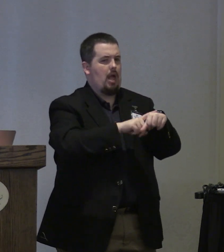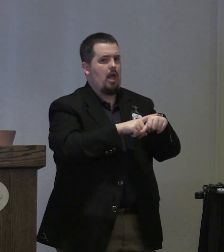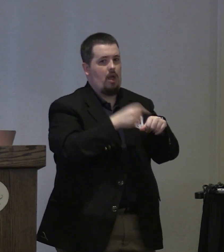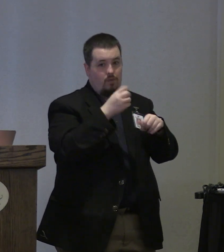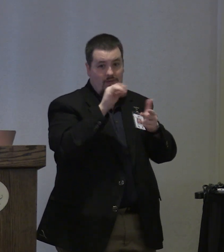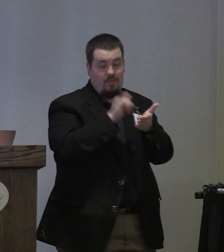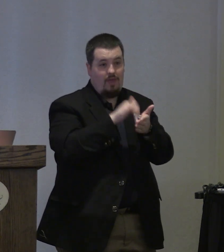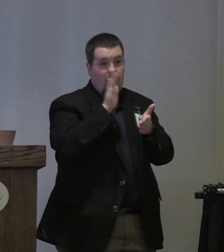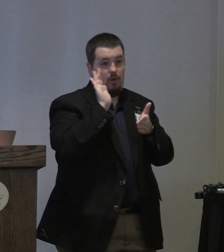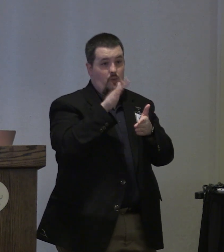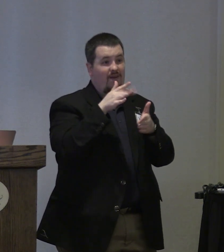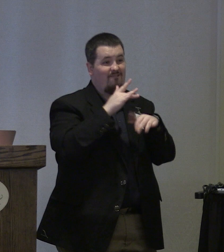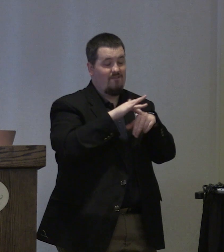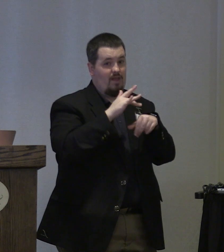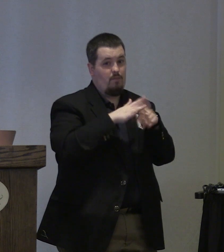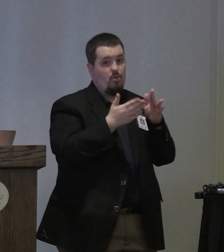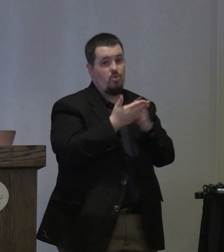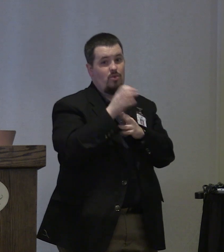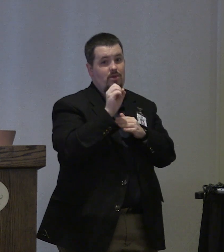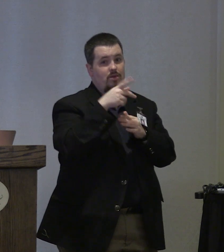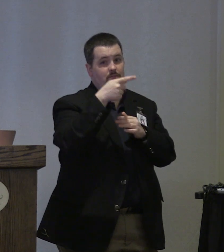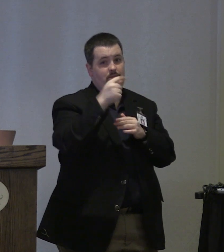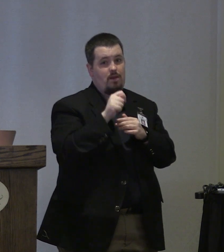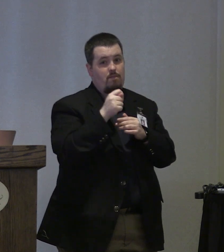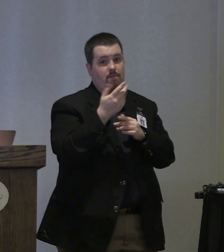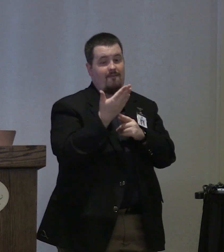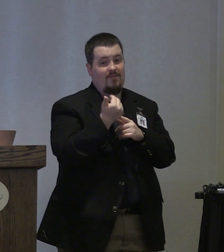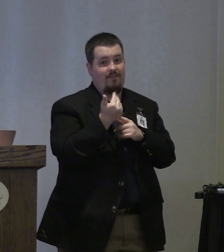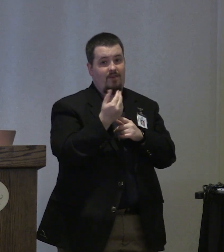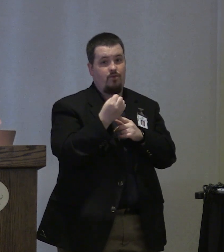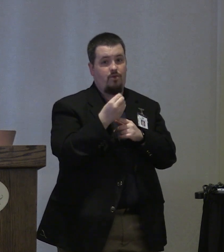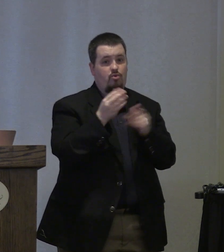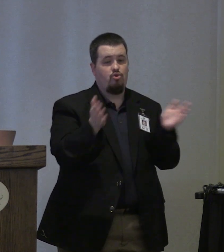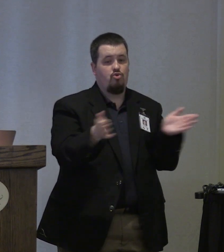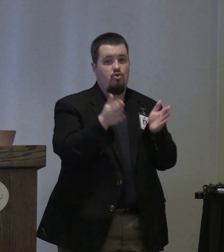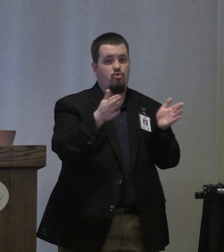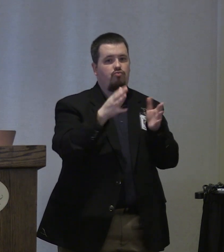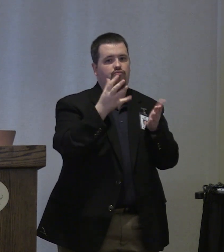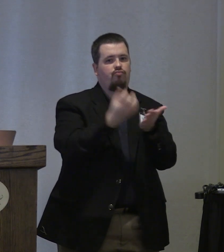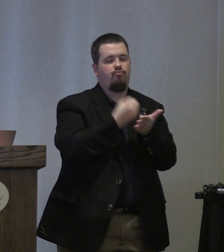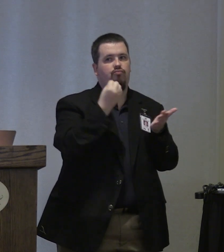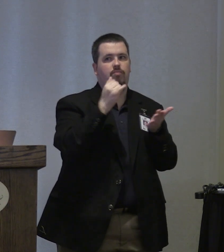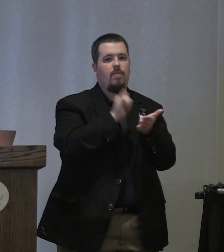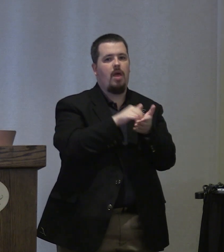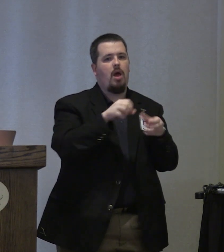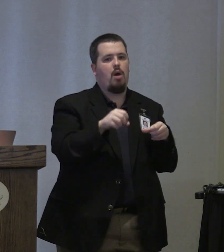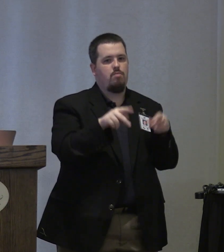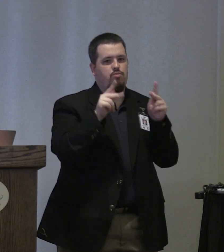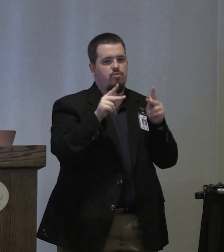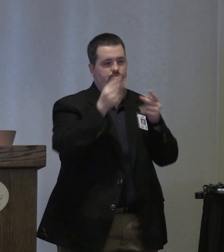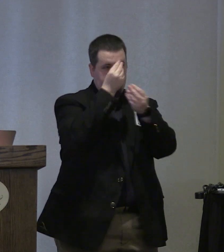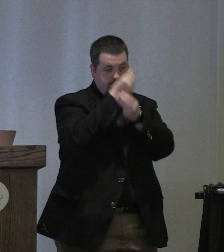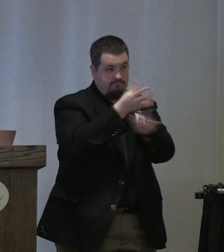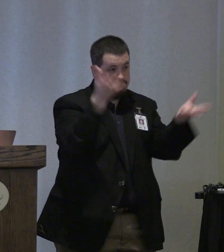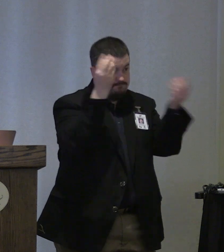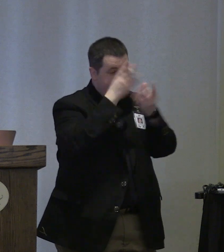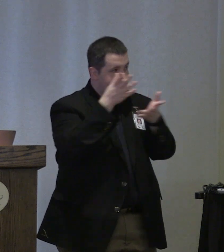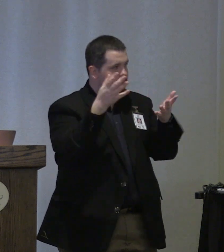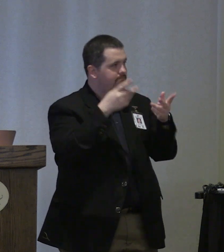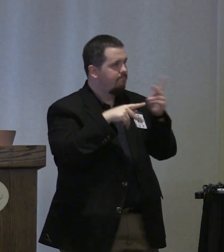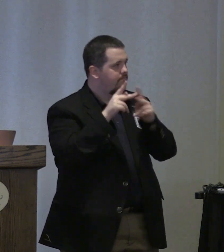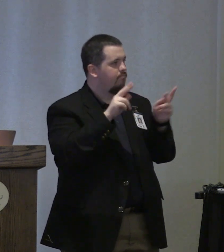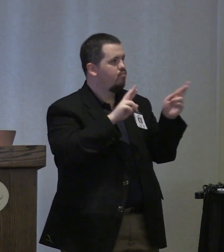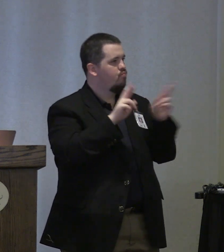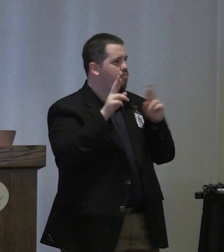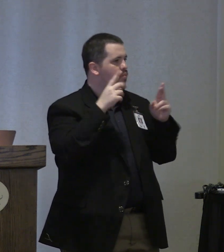that is going to be available through september 15th so encourage you all to take advantage of that opportunity spread the word kind of get your folks